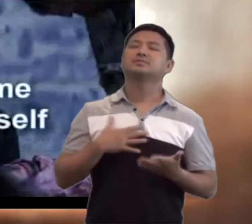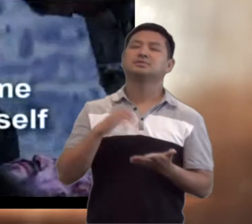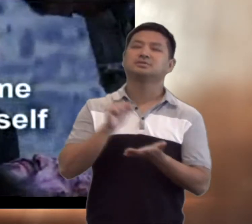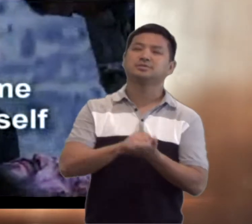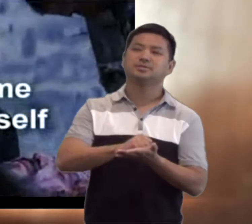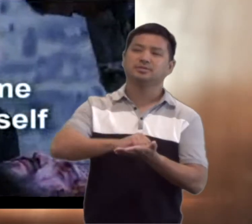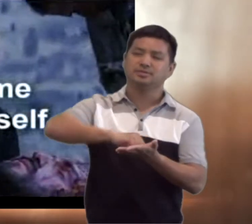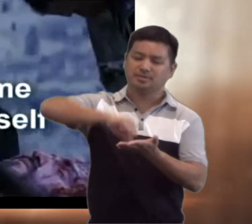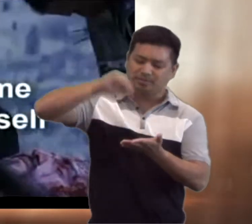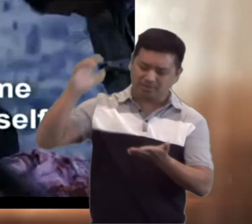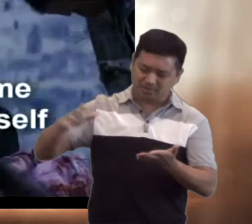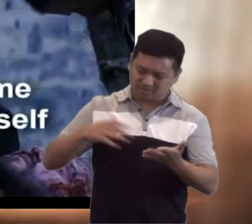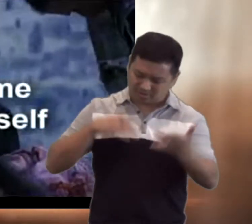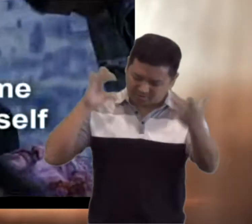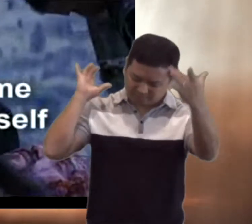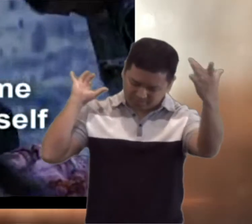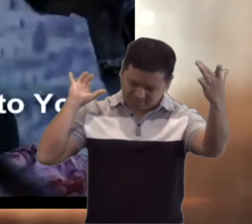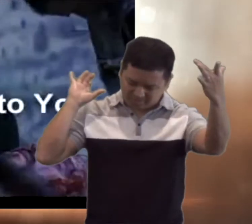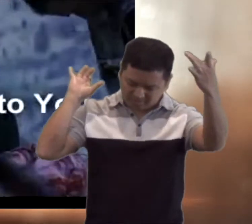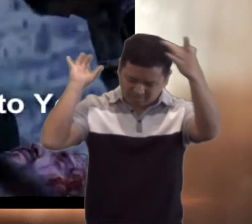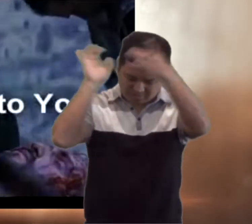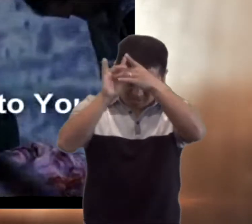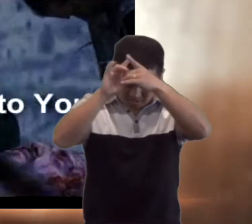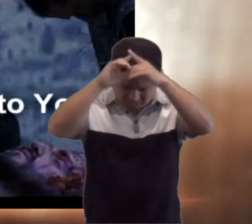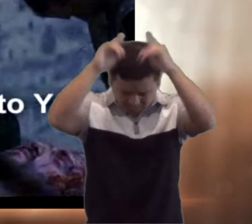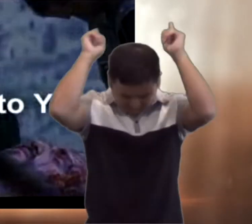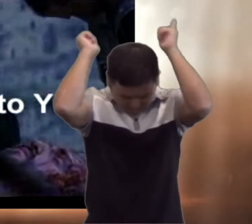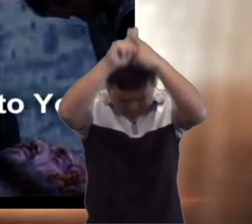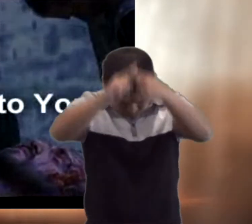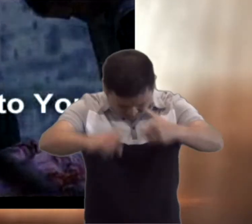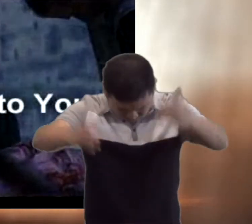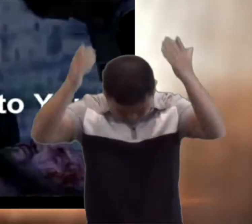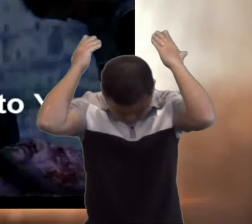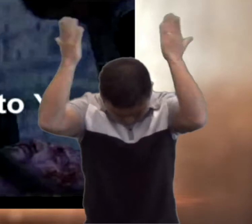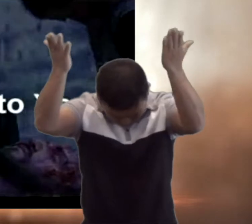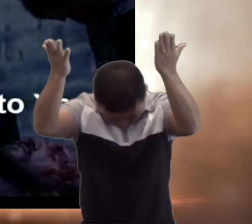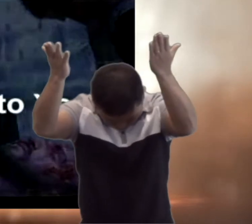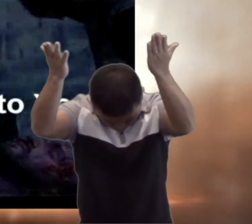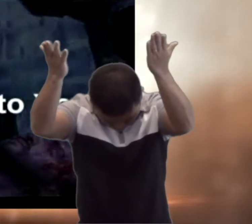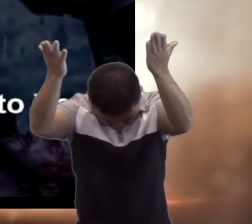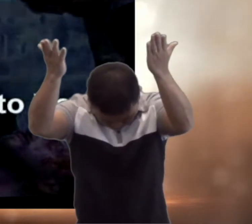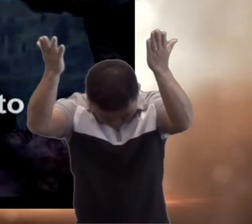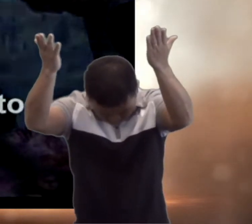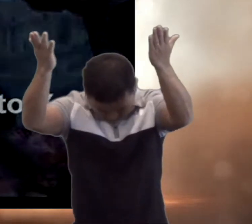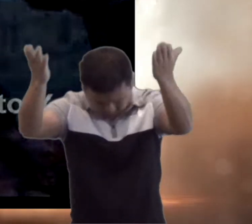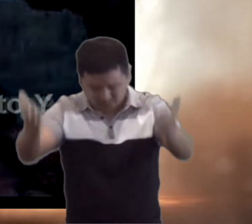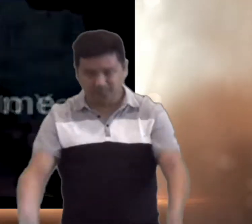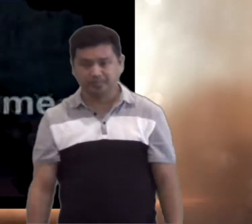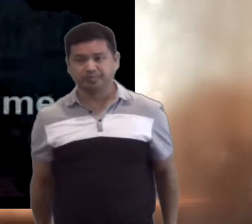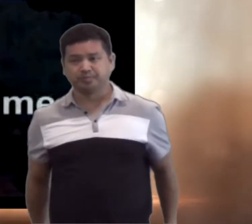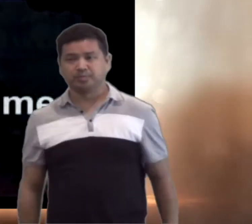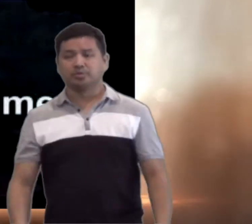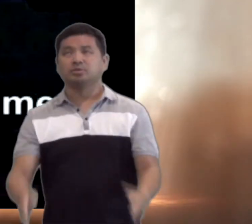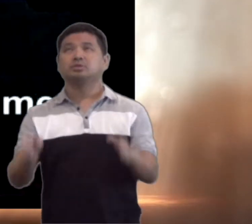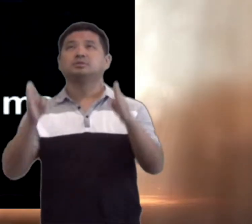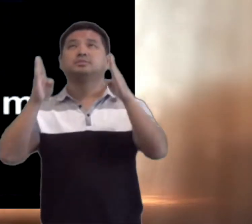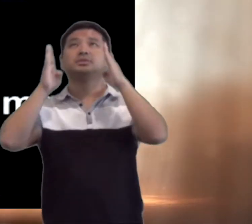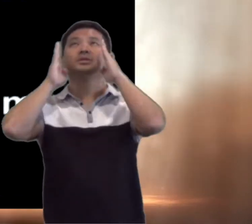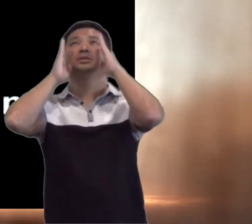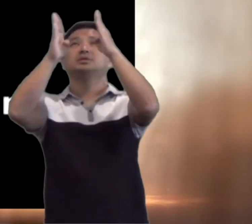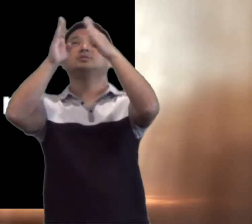Rid me of myself, I belong to you. Oh,